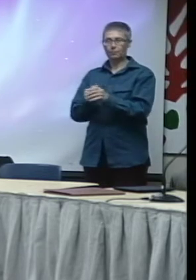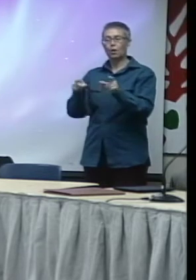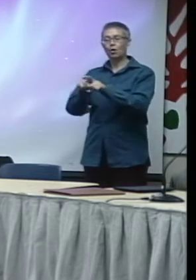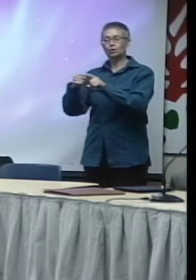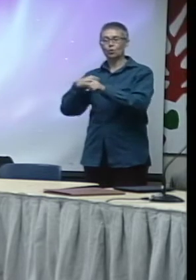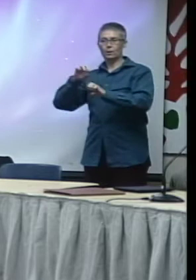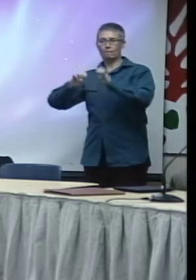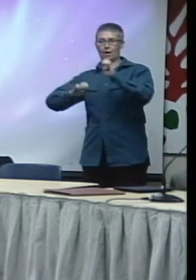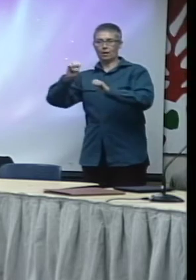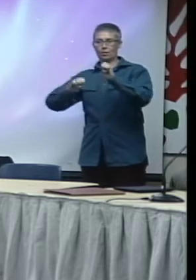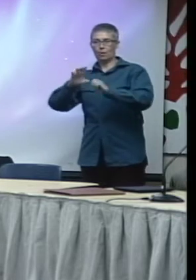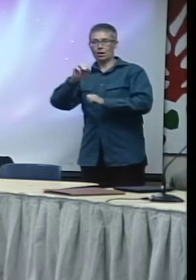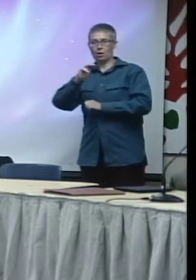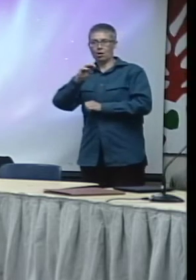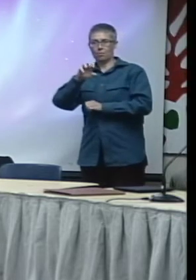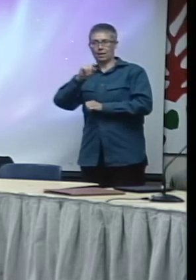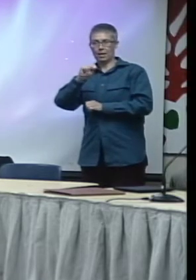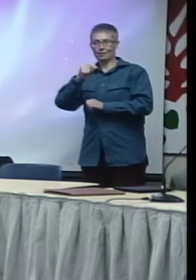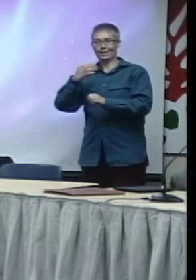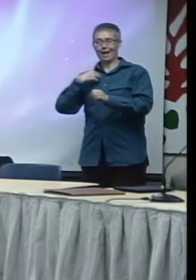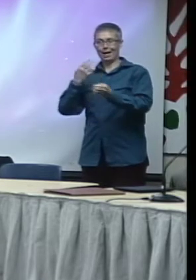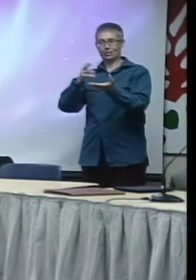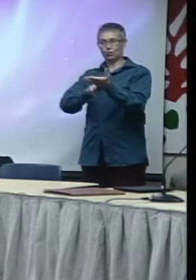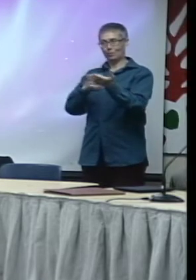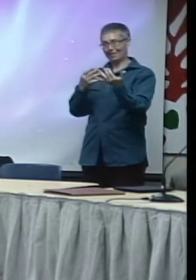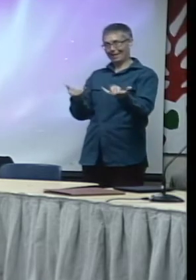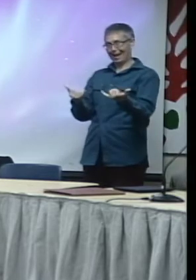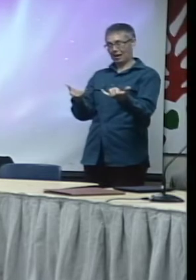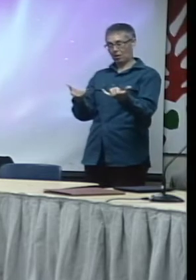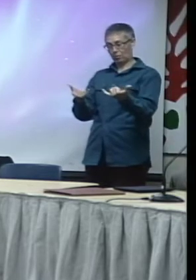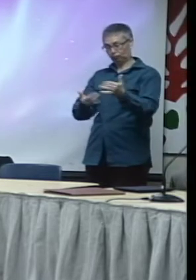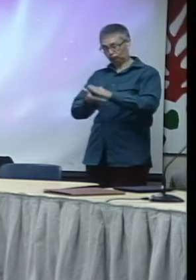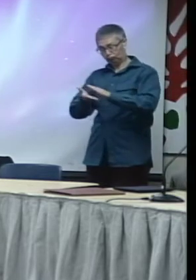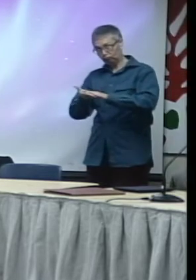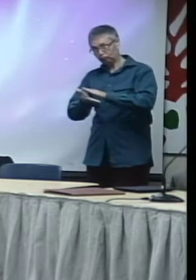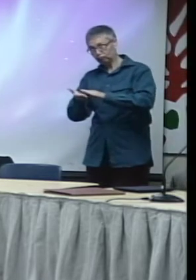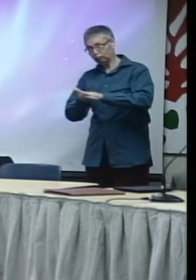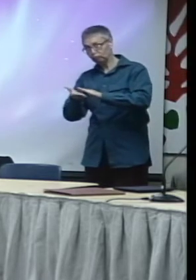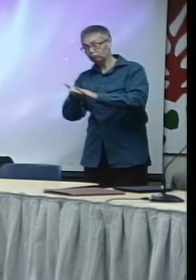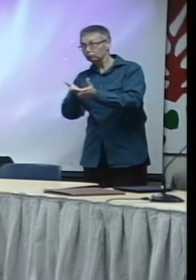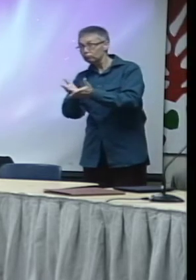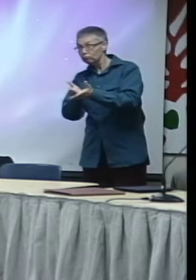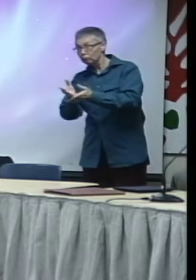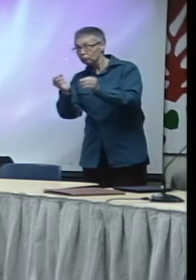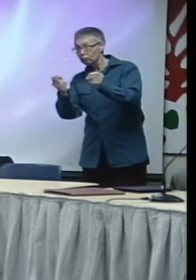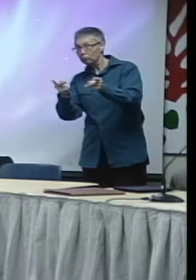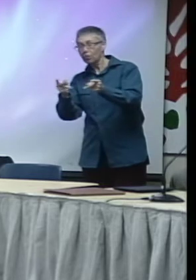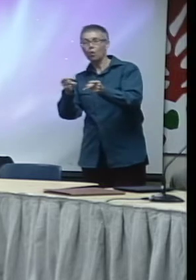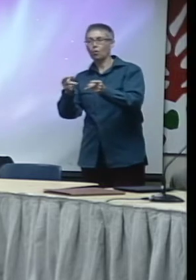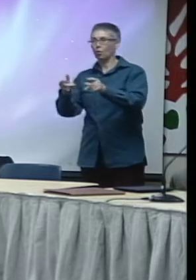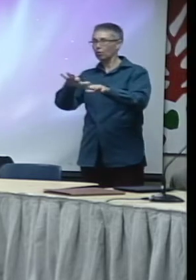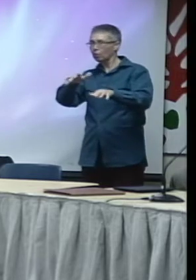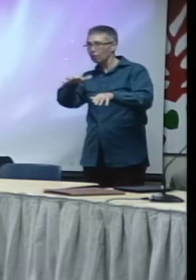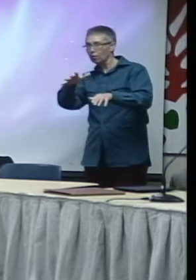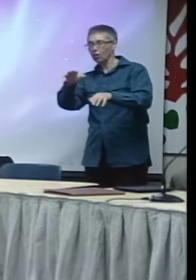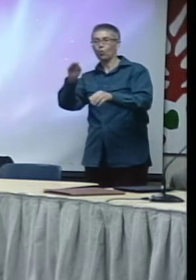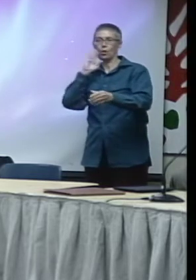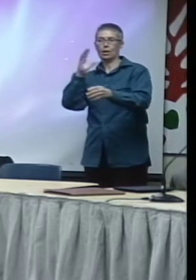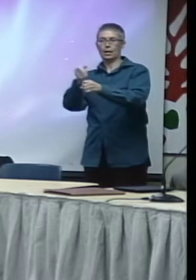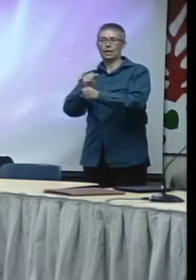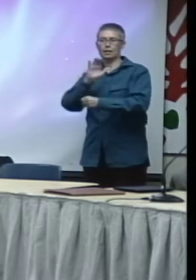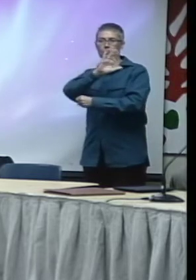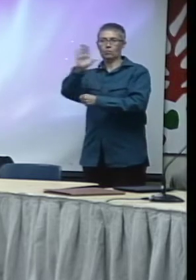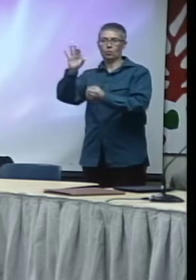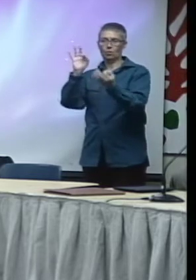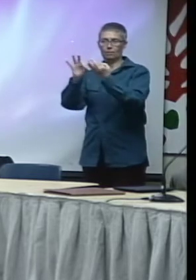performed under its existing license. Any public comments and testimony will supplement the ascertainment records developed